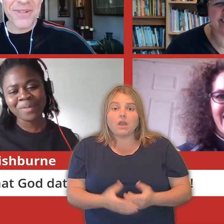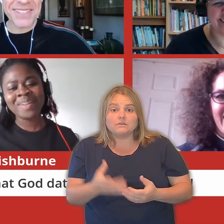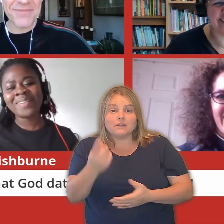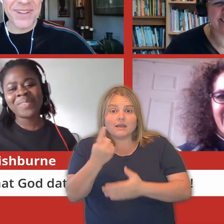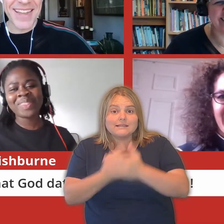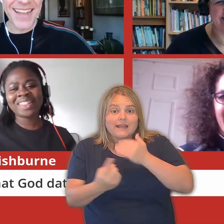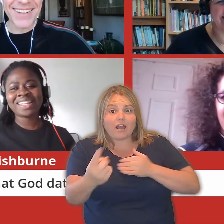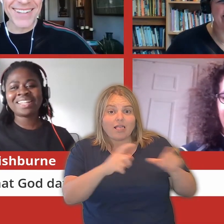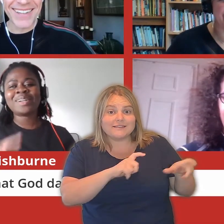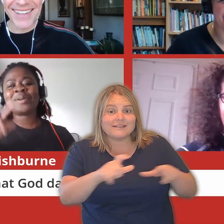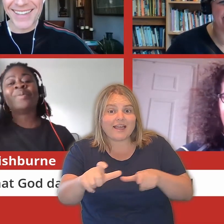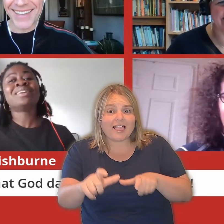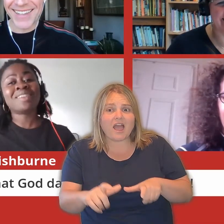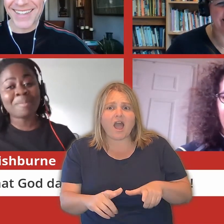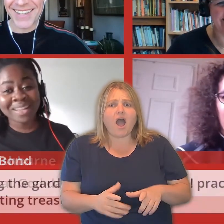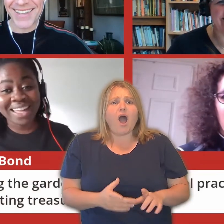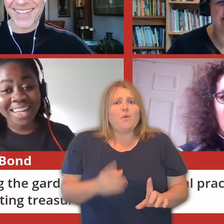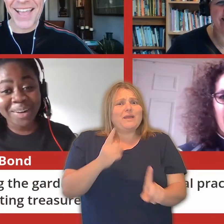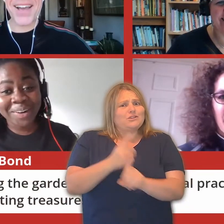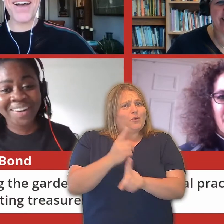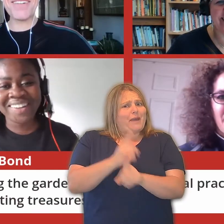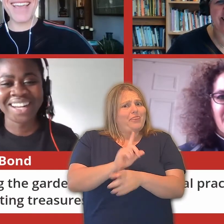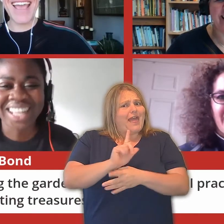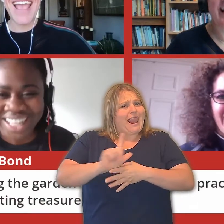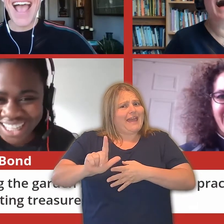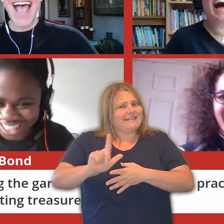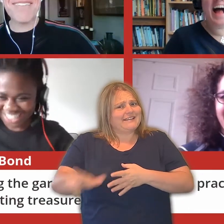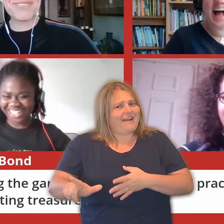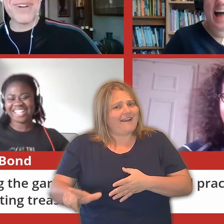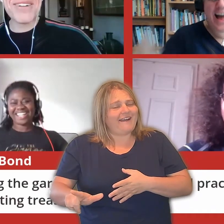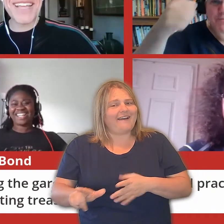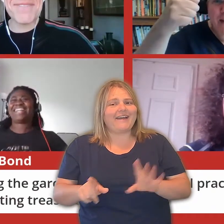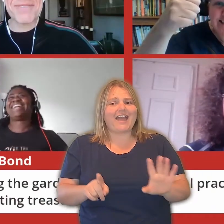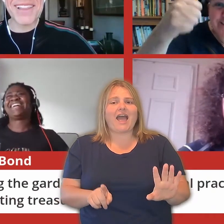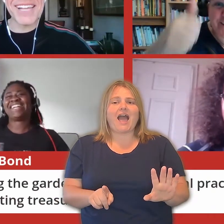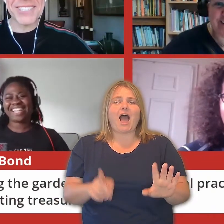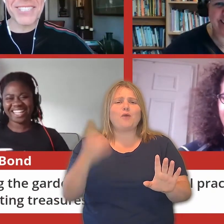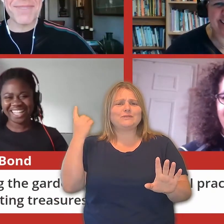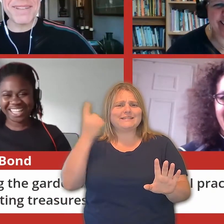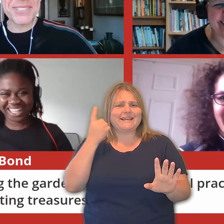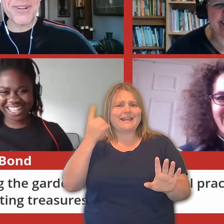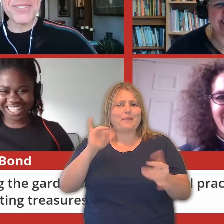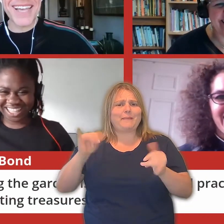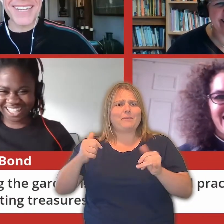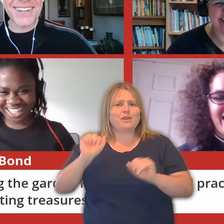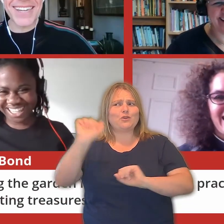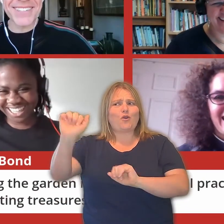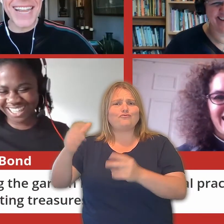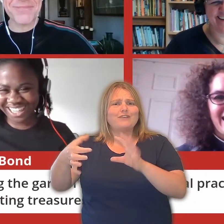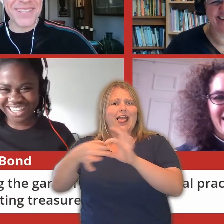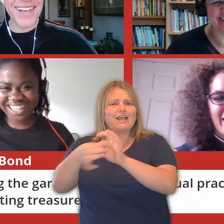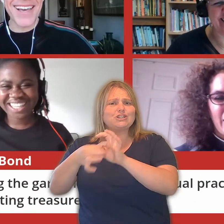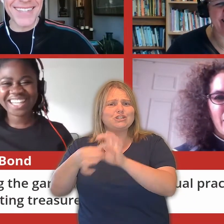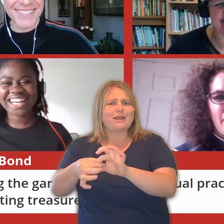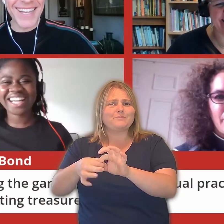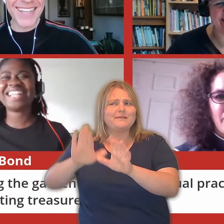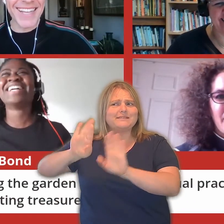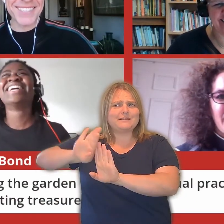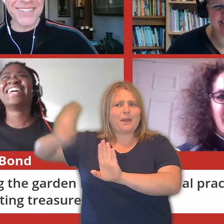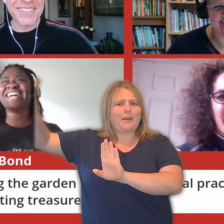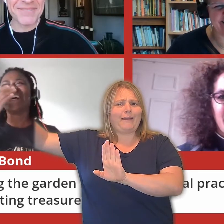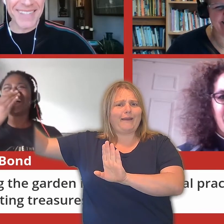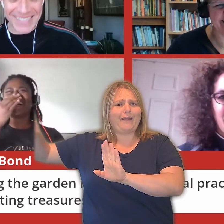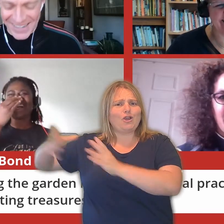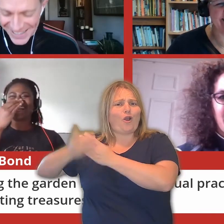Are you with someone now? We can talk about that later. I was wondering if your relationship had squoze out your dates with God because